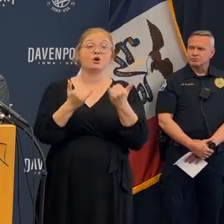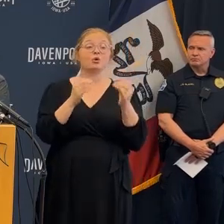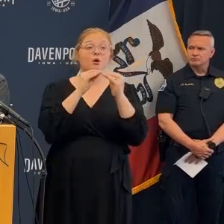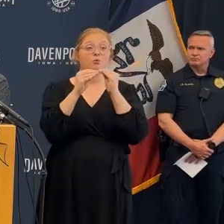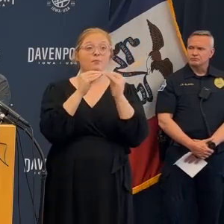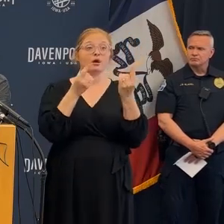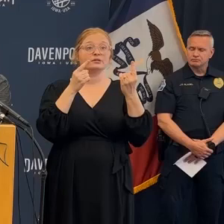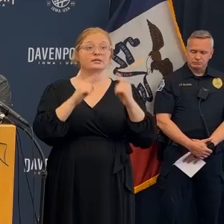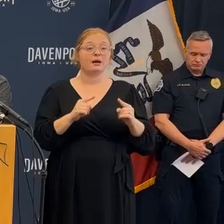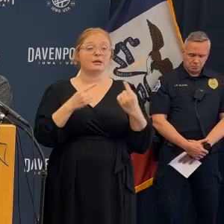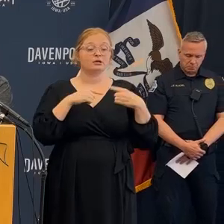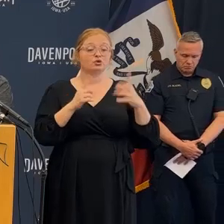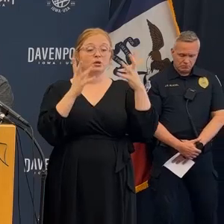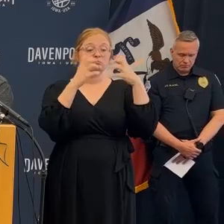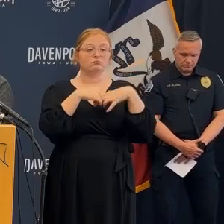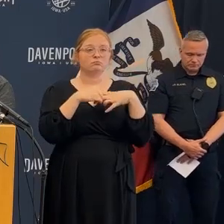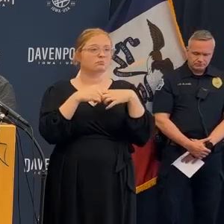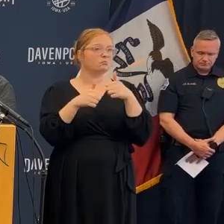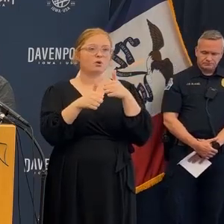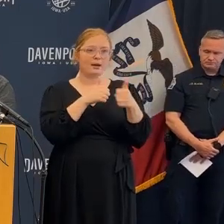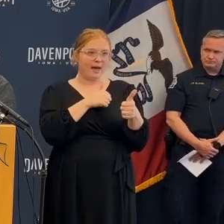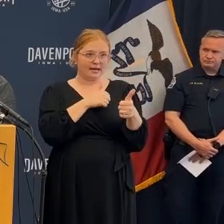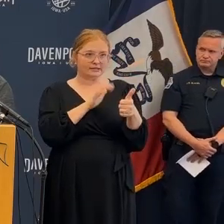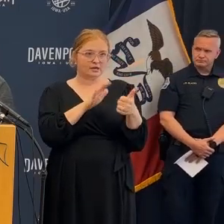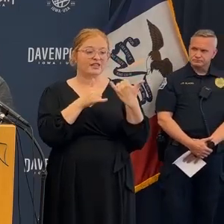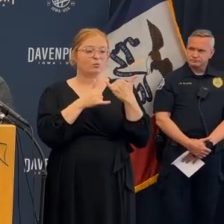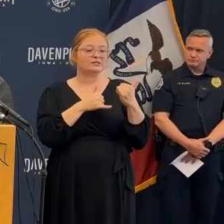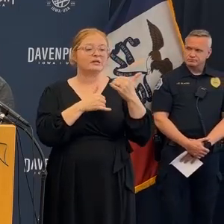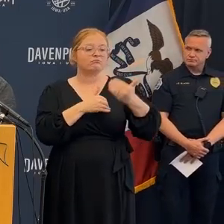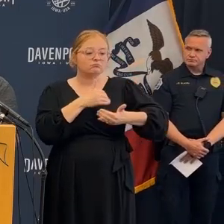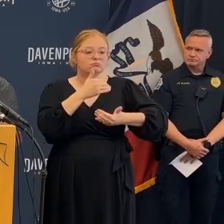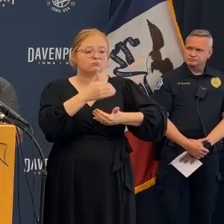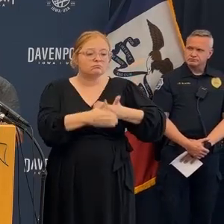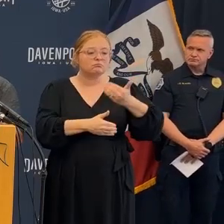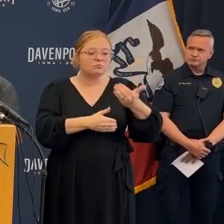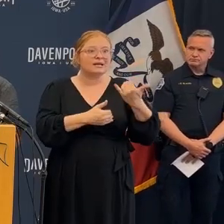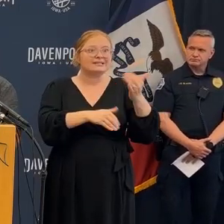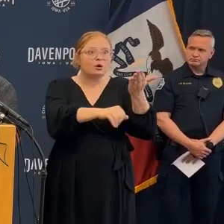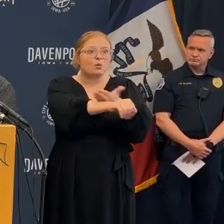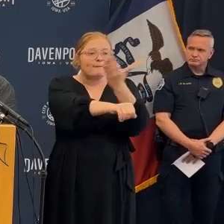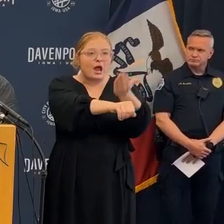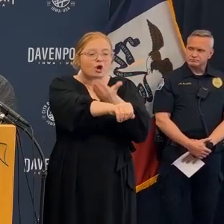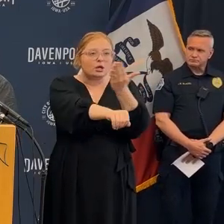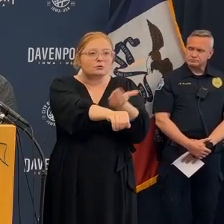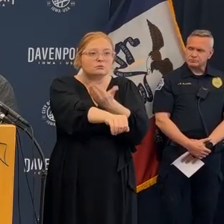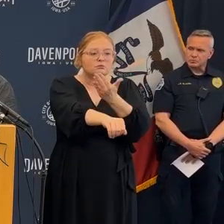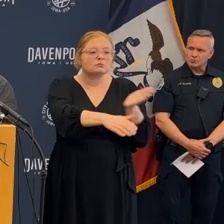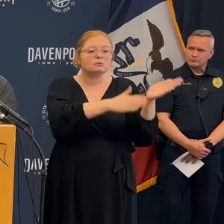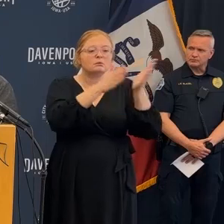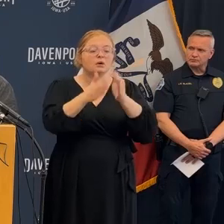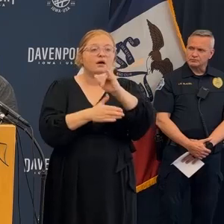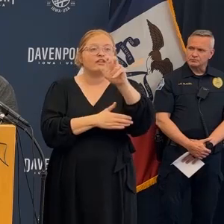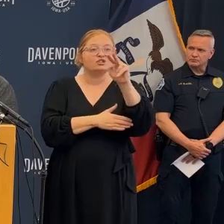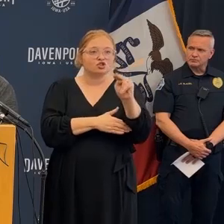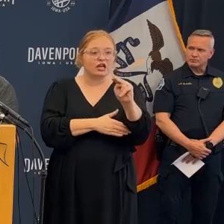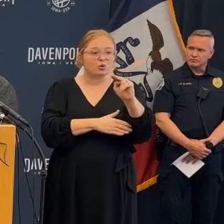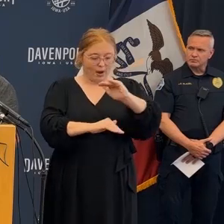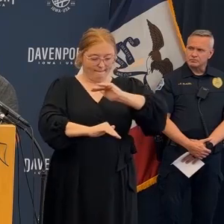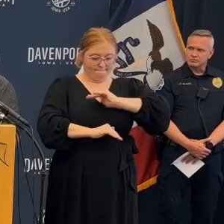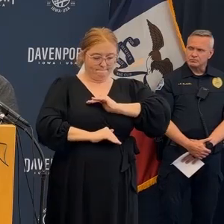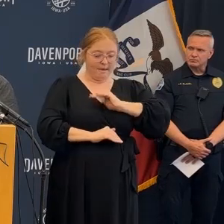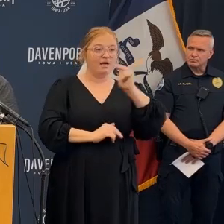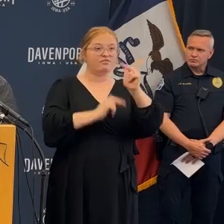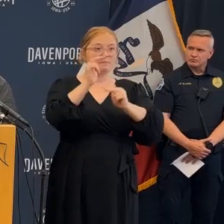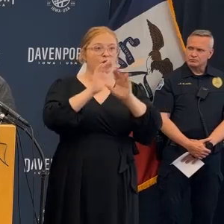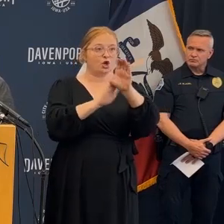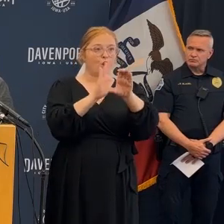people I don't know it raises some concerns about what the inspection process might look like can you tell us and give us a little bit more detail on why this was passed